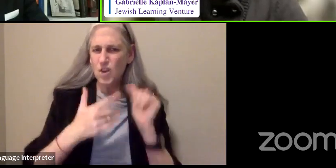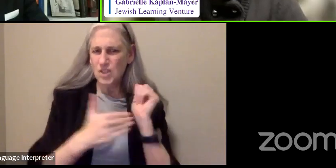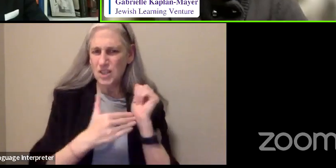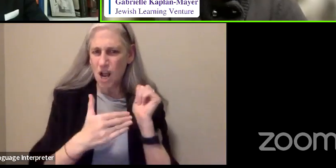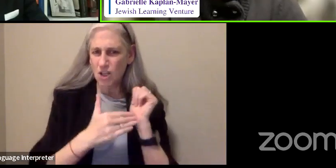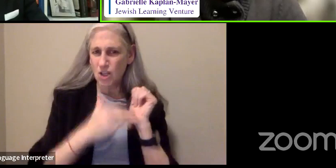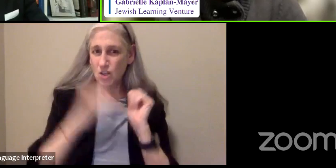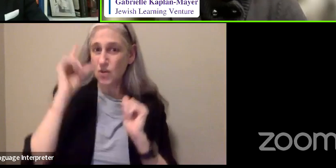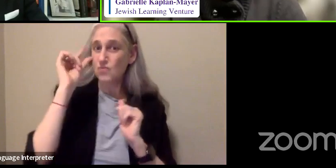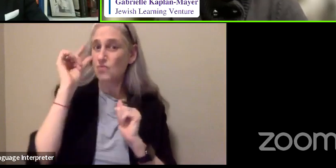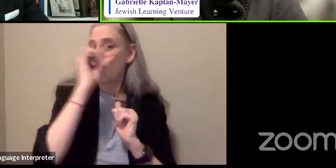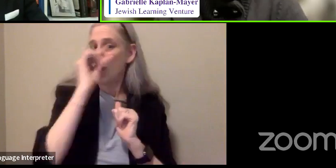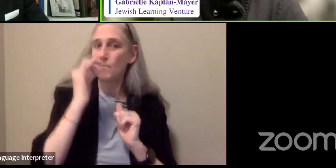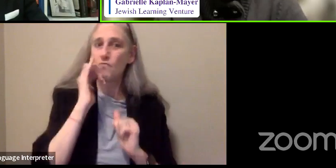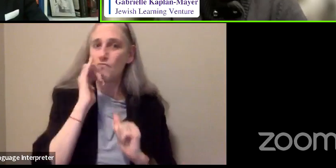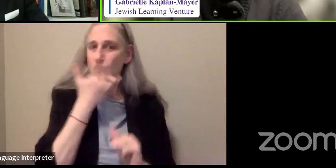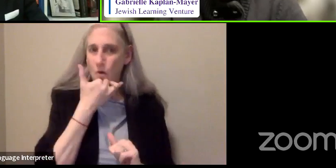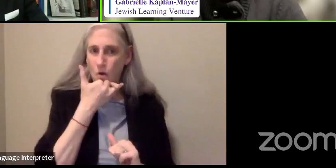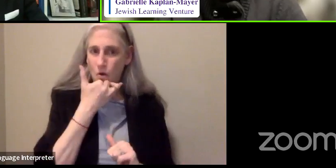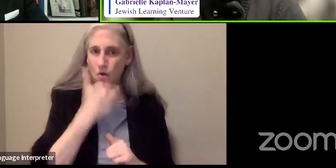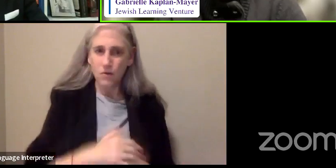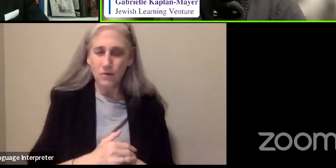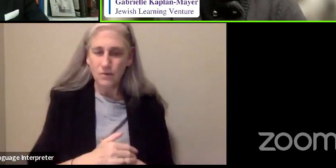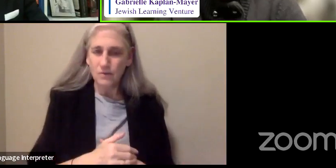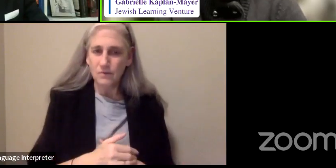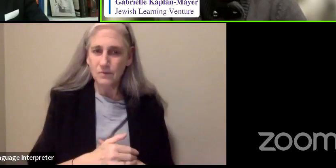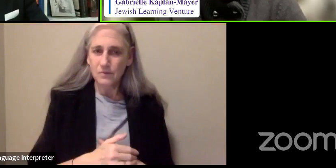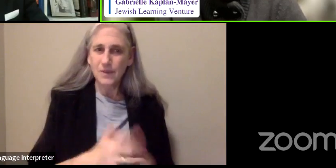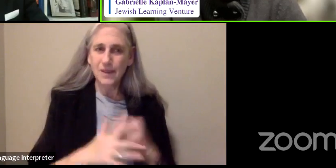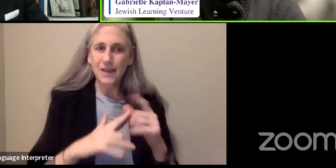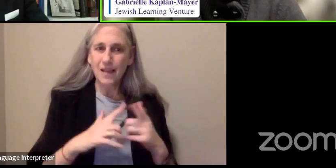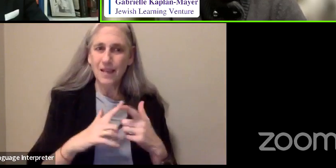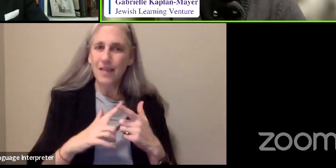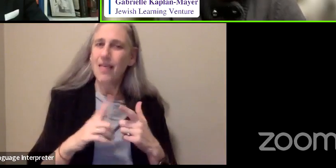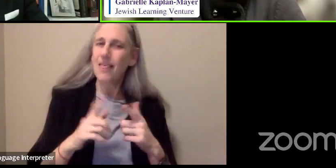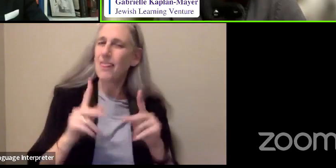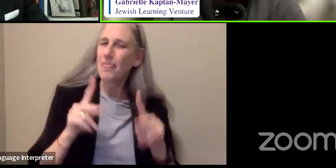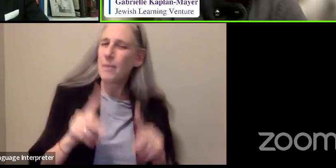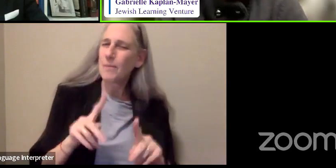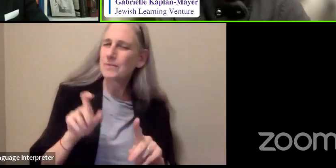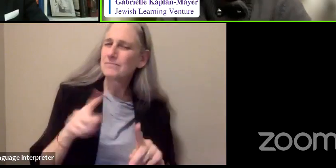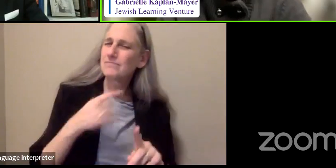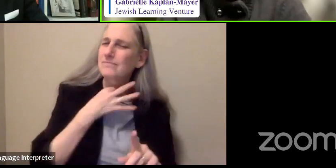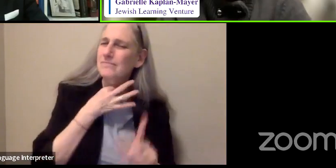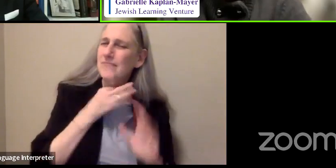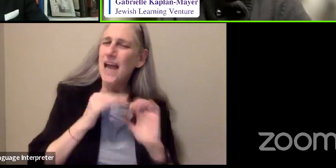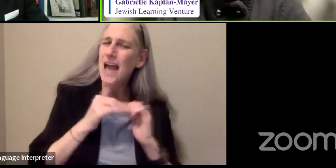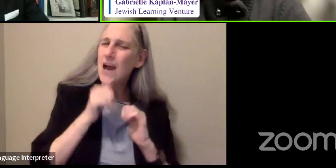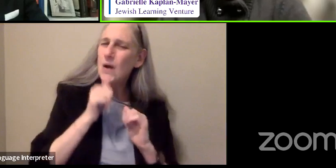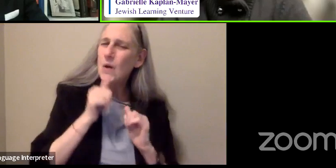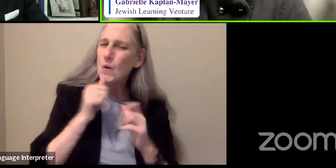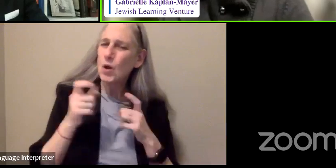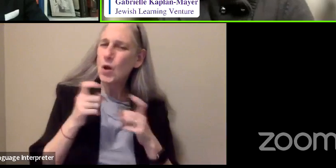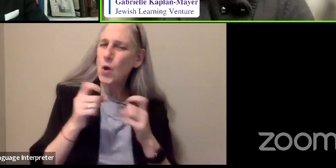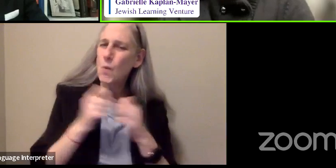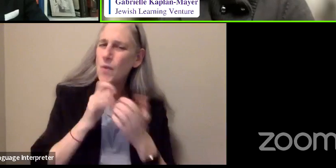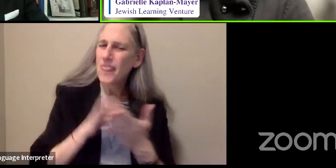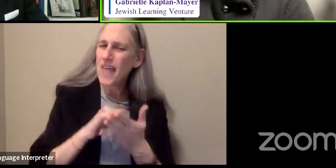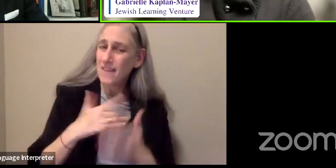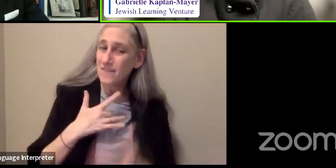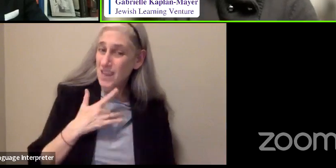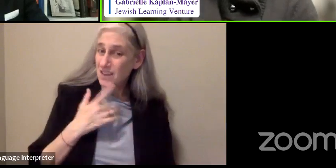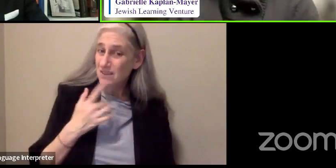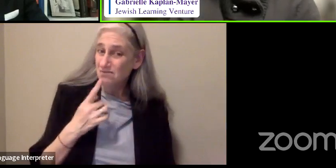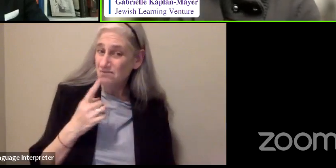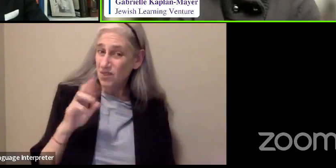mistakenly. And just the person wanted to know how you coped with that, if you had resentment towards